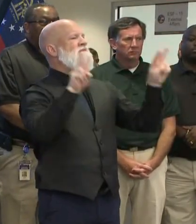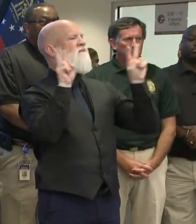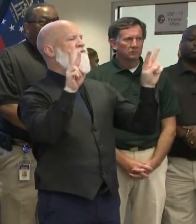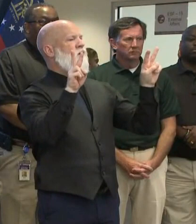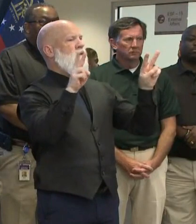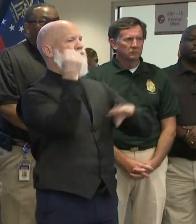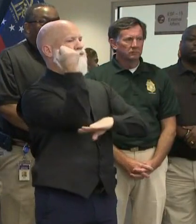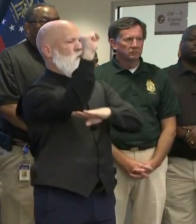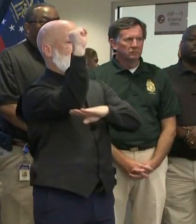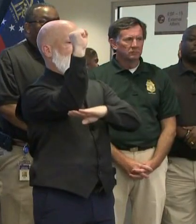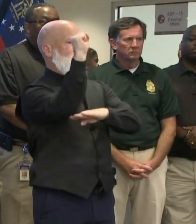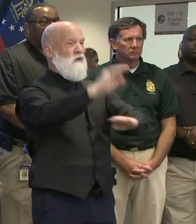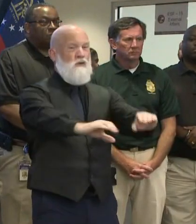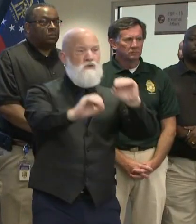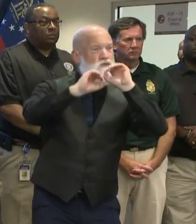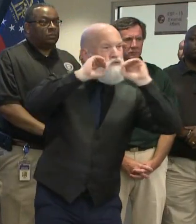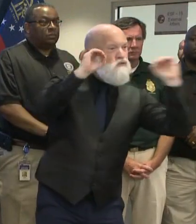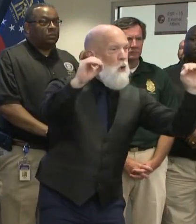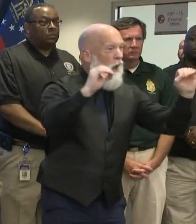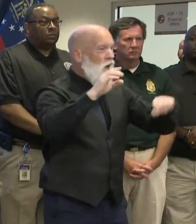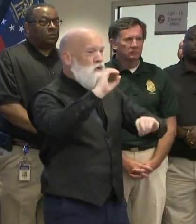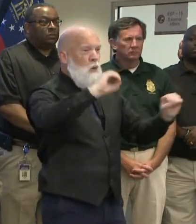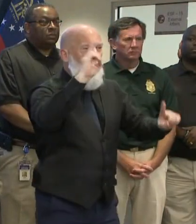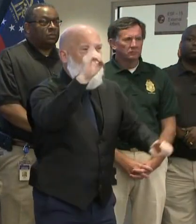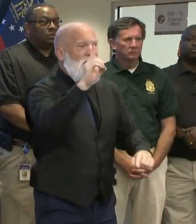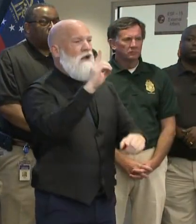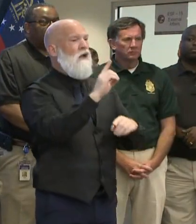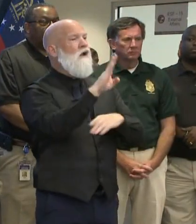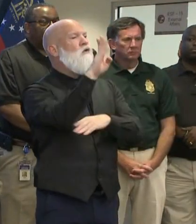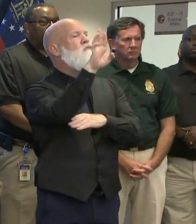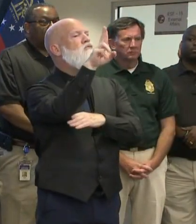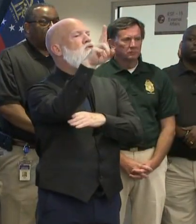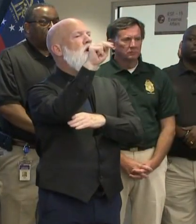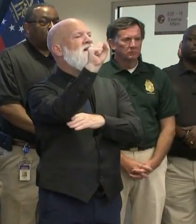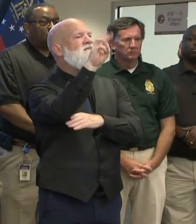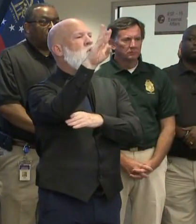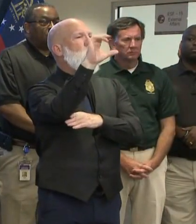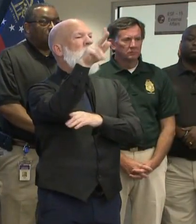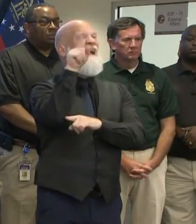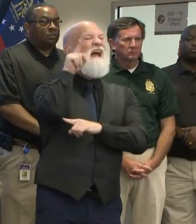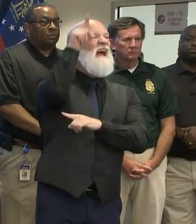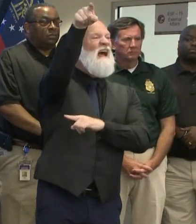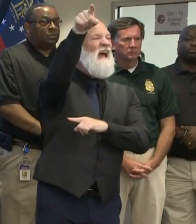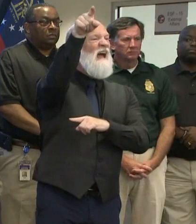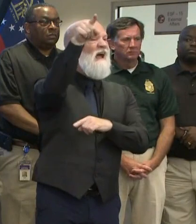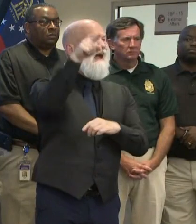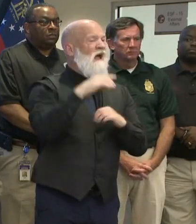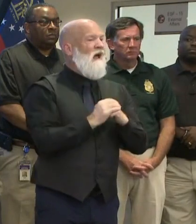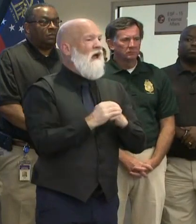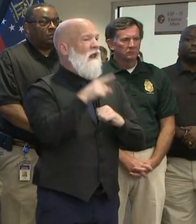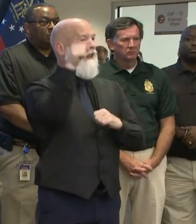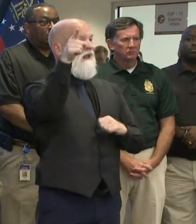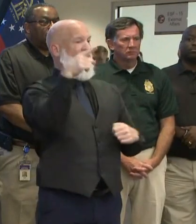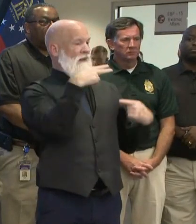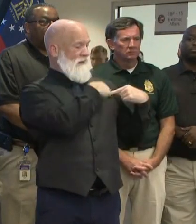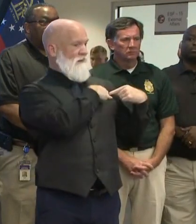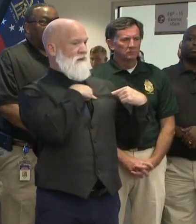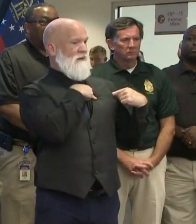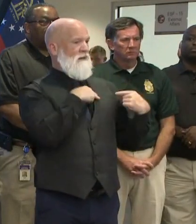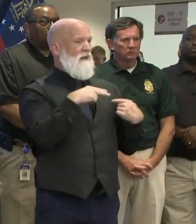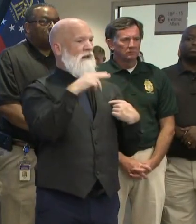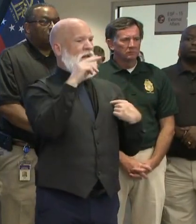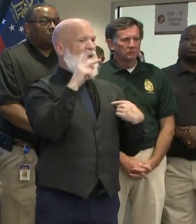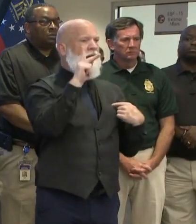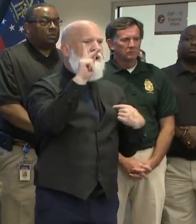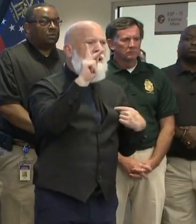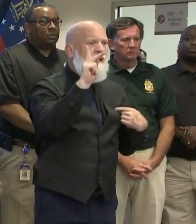Brunswick, Georgia, where Captain King of the Georgia State Patrol, and Neil Jump, the sheriff down there, have been working with the